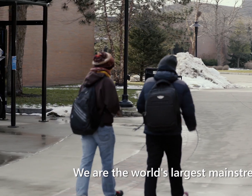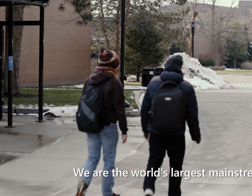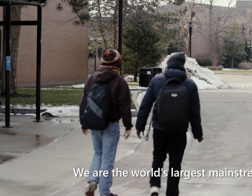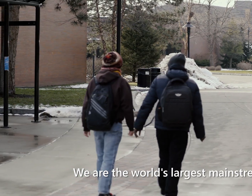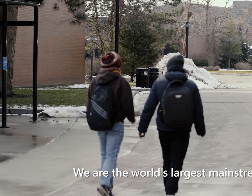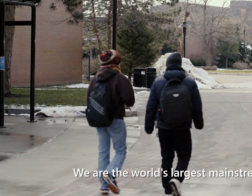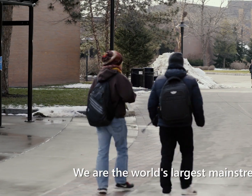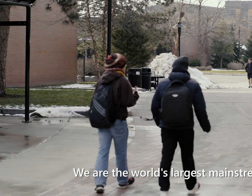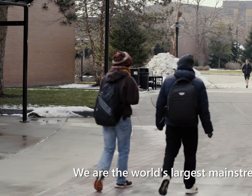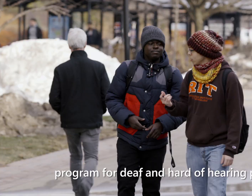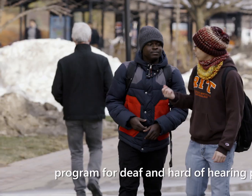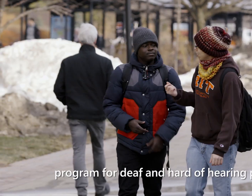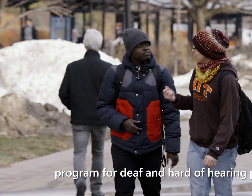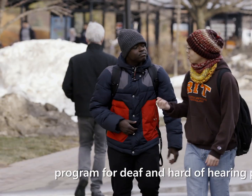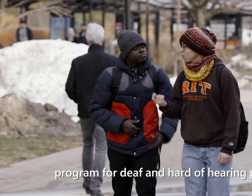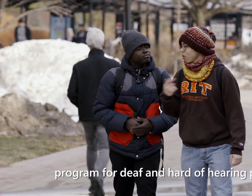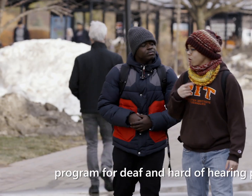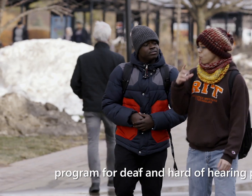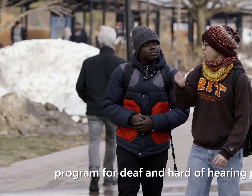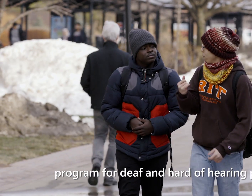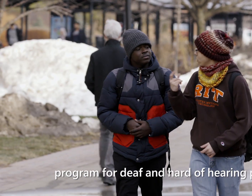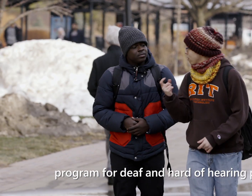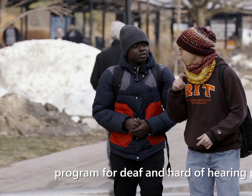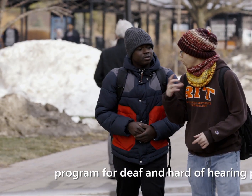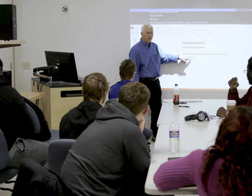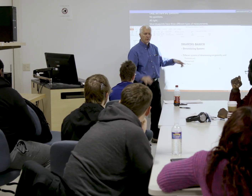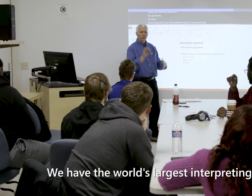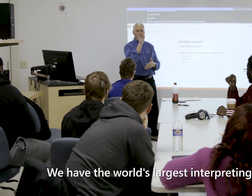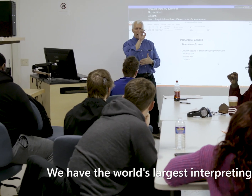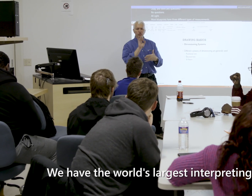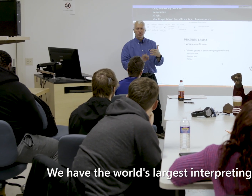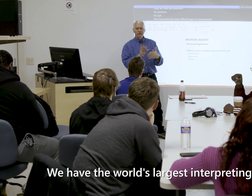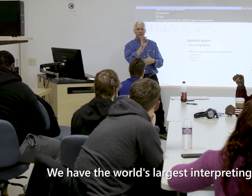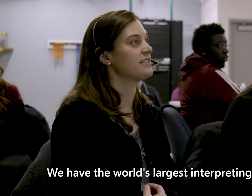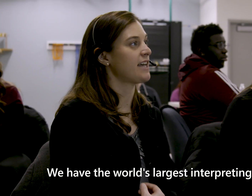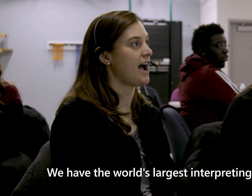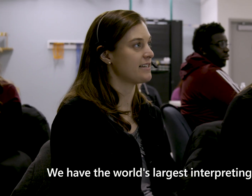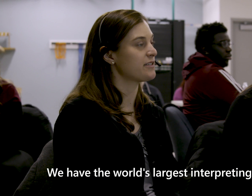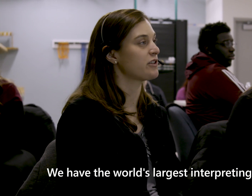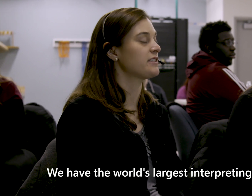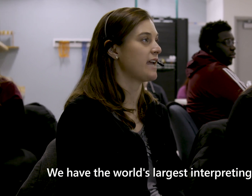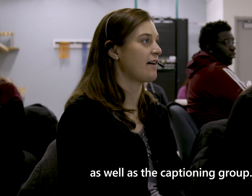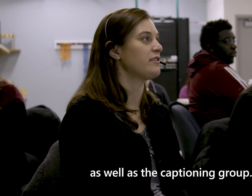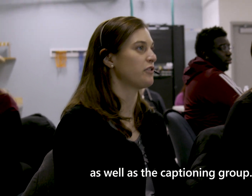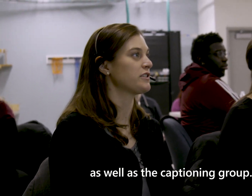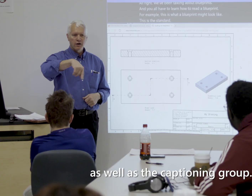world's largest mainstream program for deaf and hard of hearing people. We have the world's largest interpreting services, as well as the